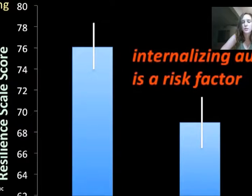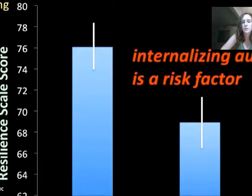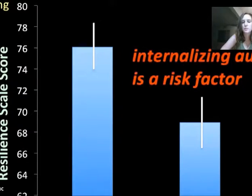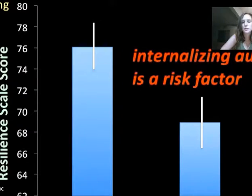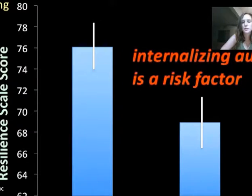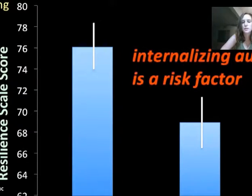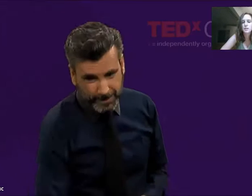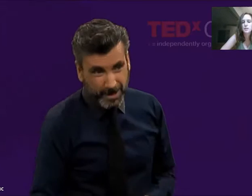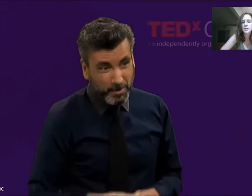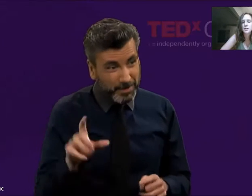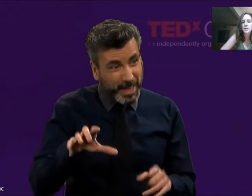weak resilience.